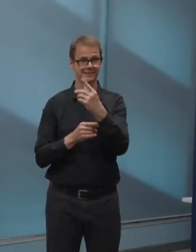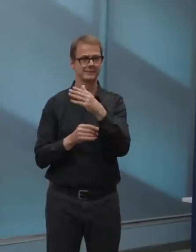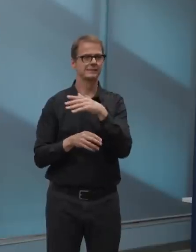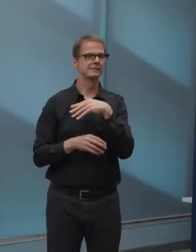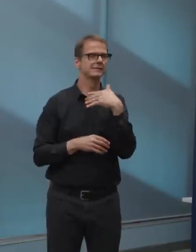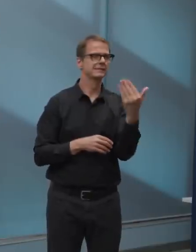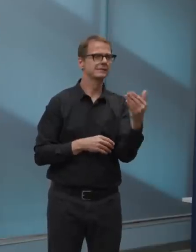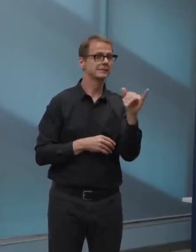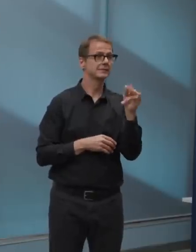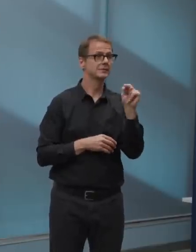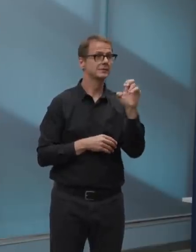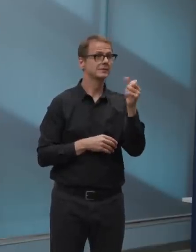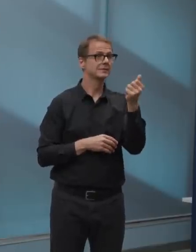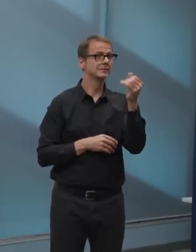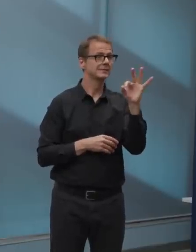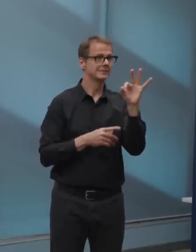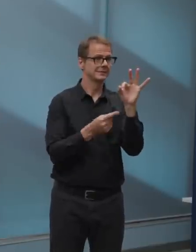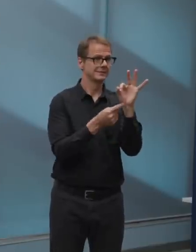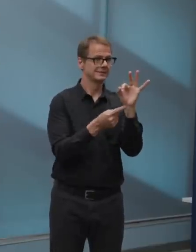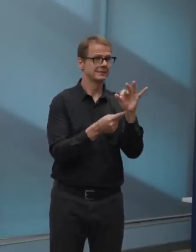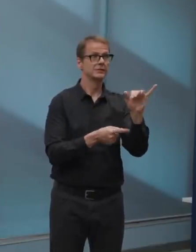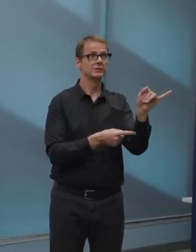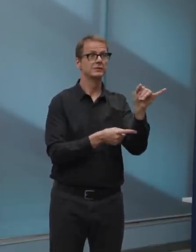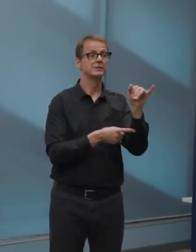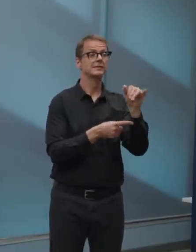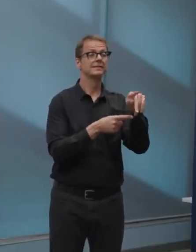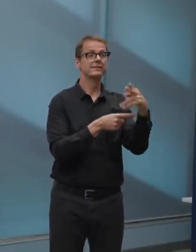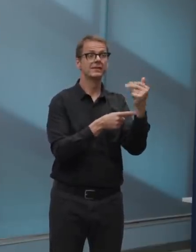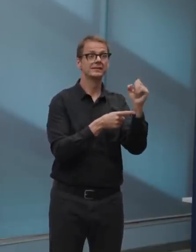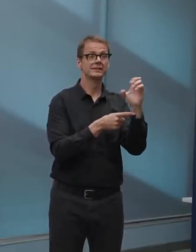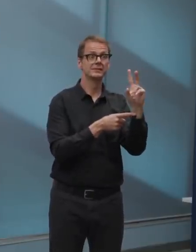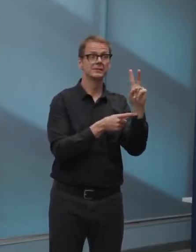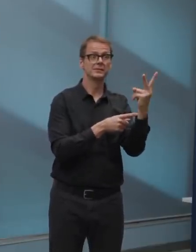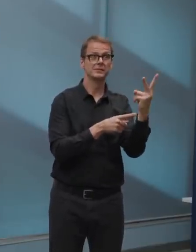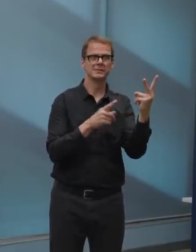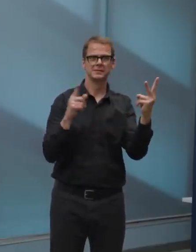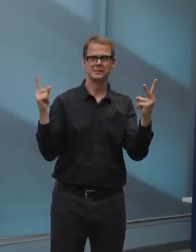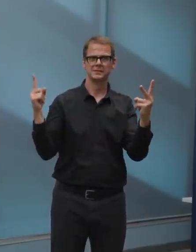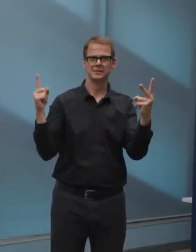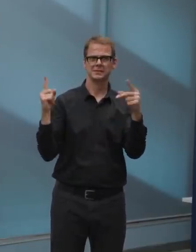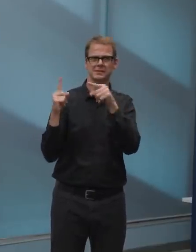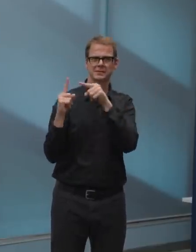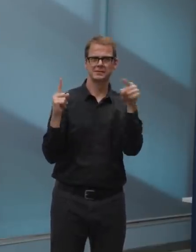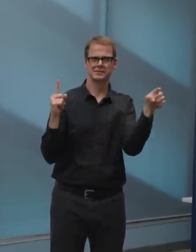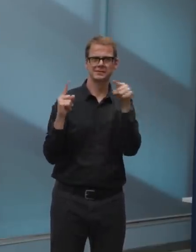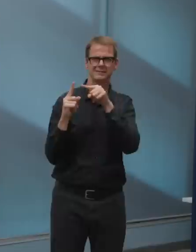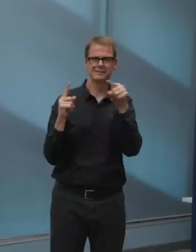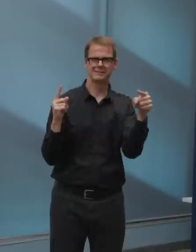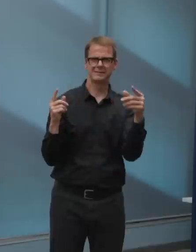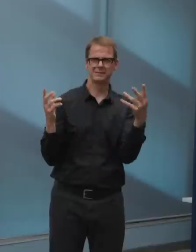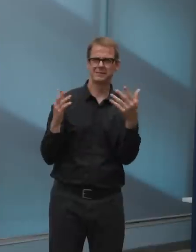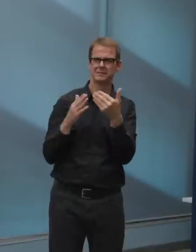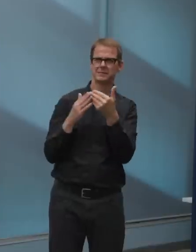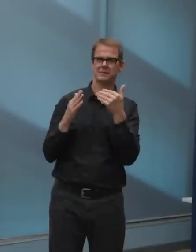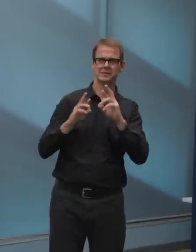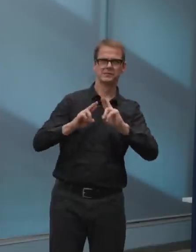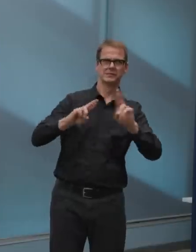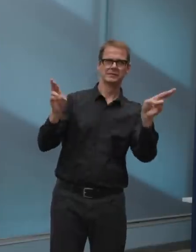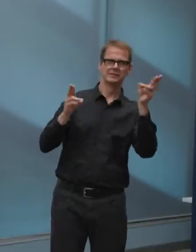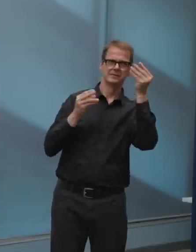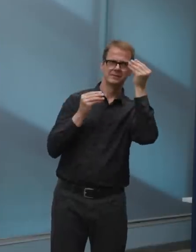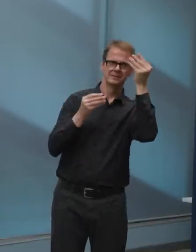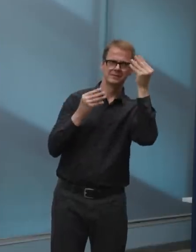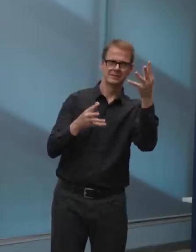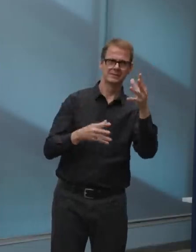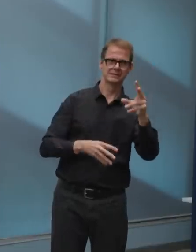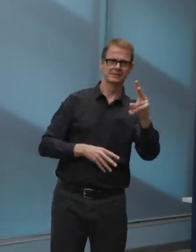information that the city administration has provided so far, um, has been very, very helpful, but it's also focused on the